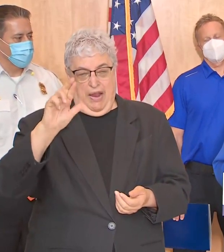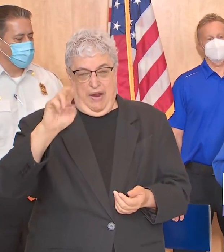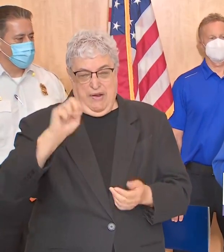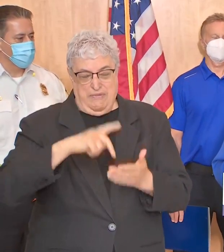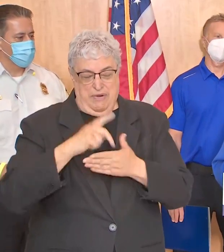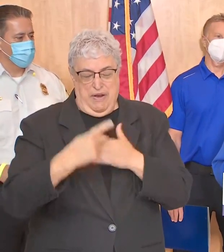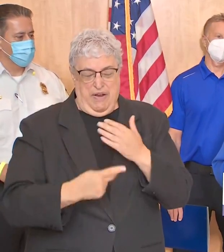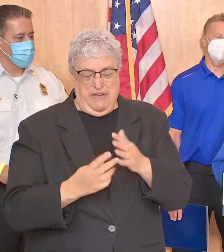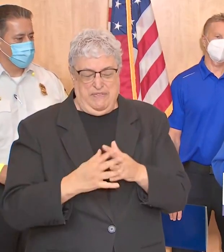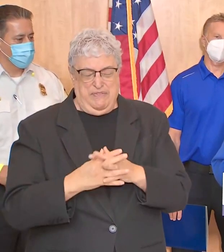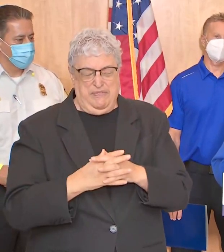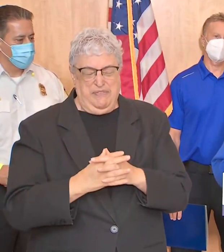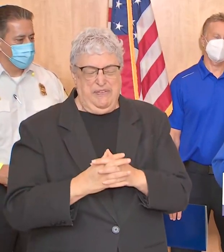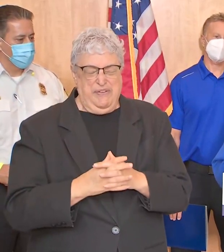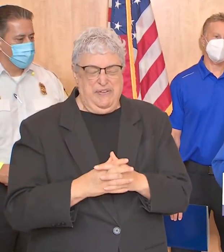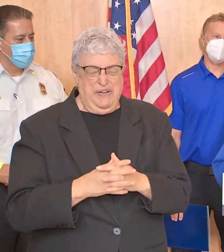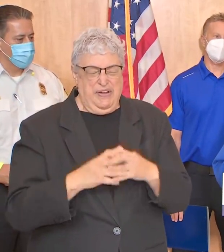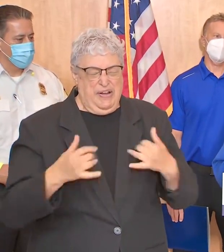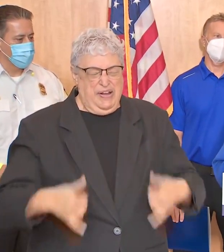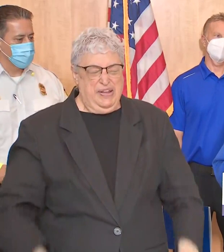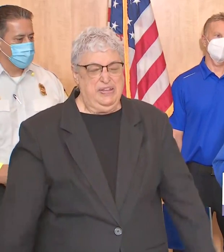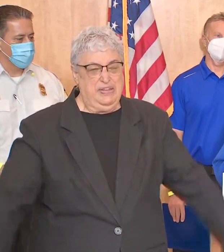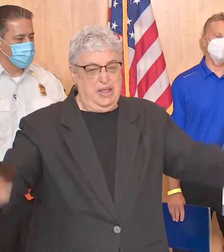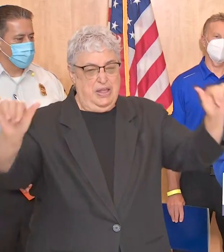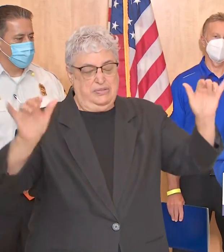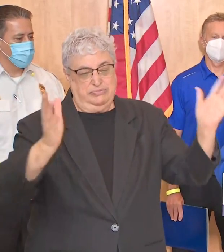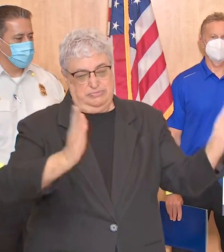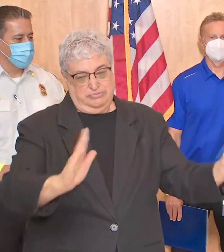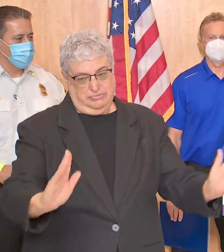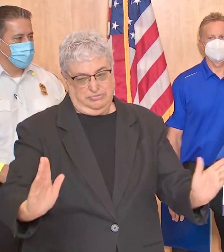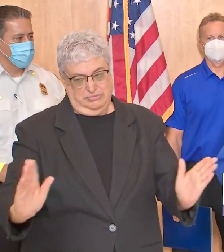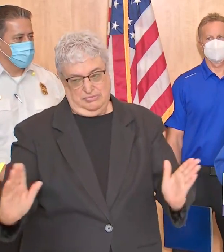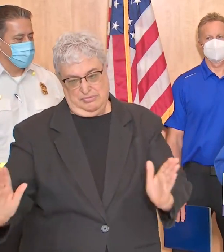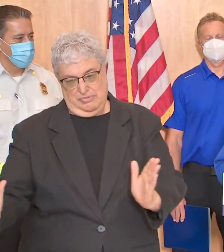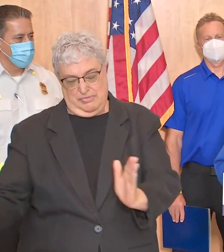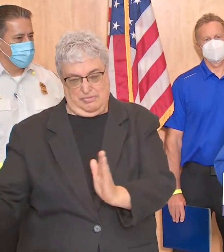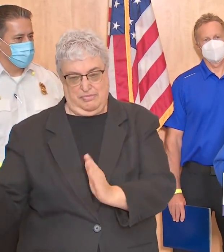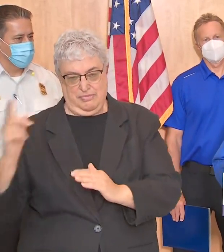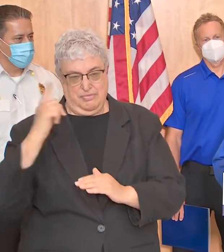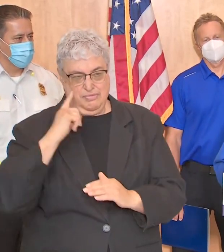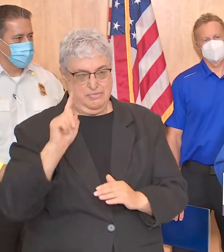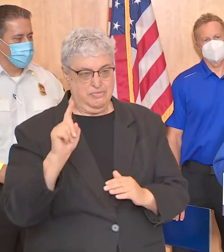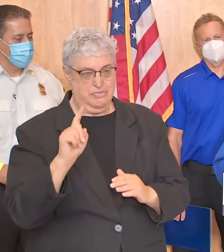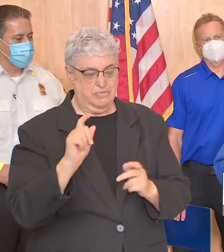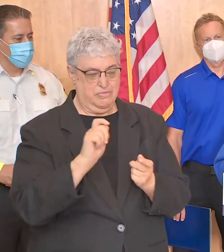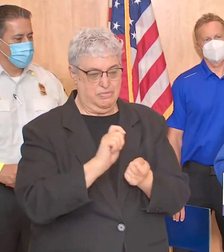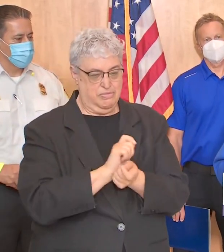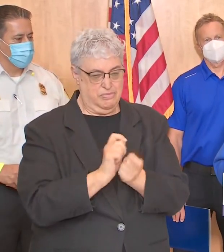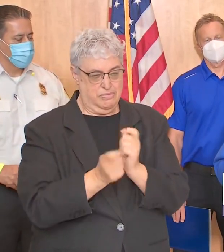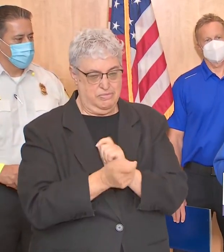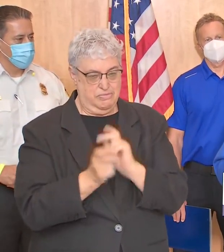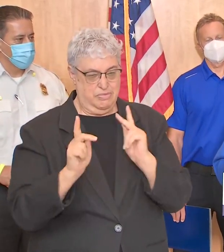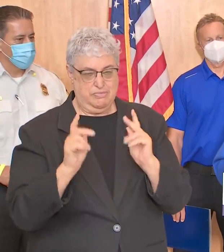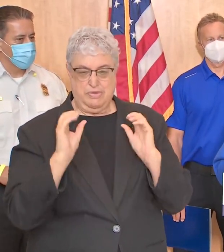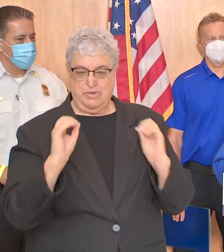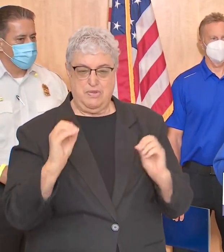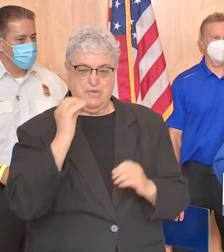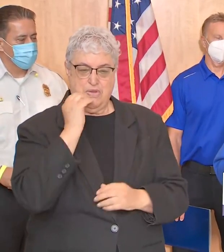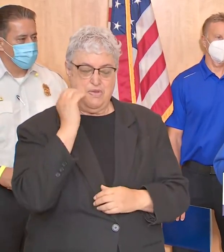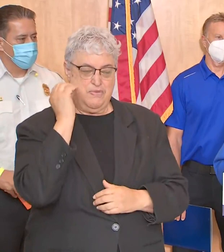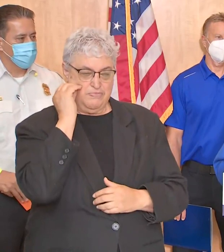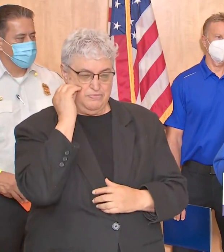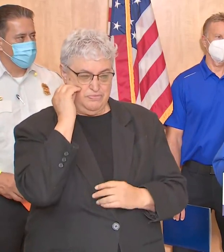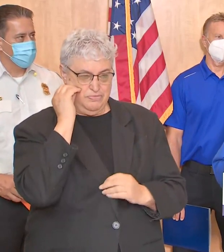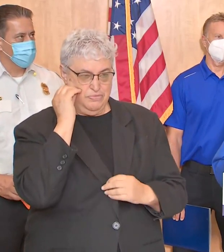now we are still making preparations for example to transition people who are homeless off of our